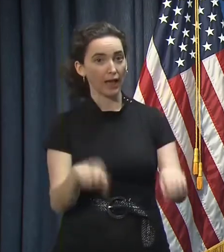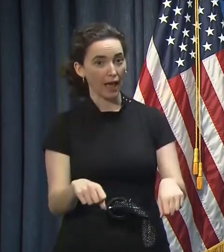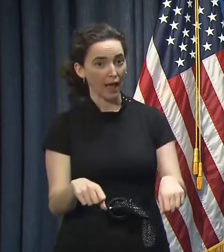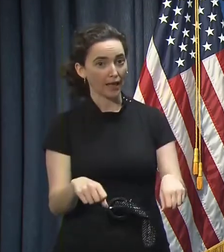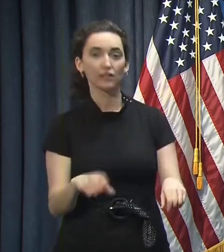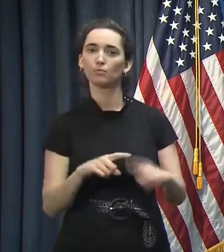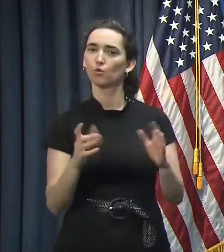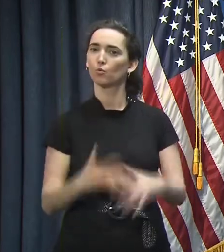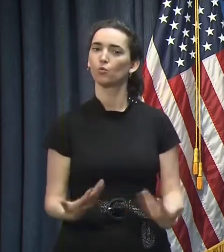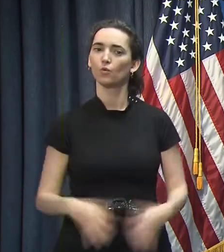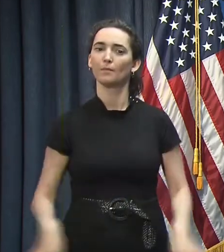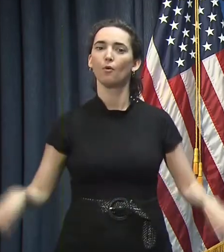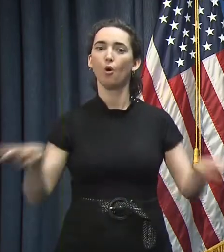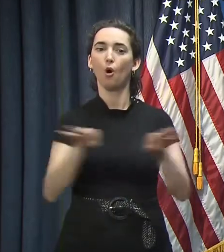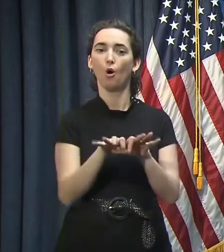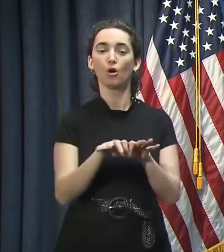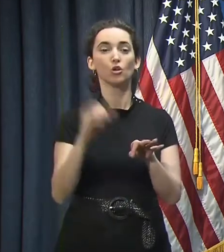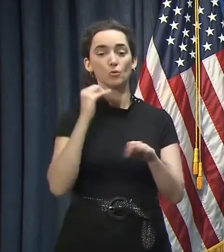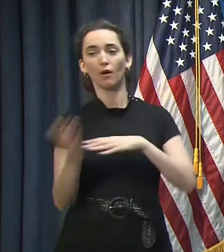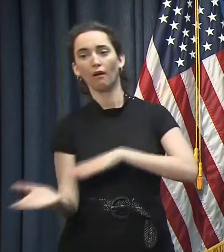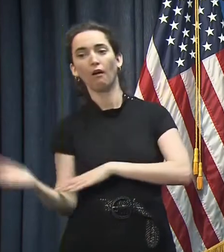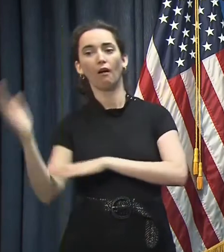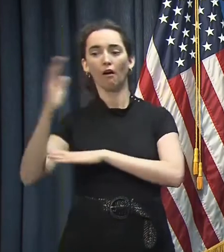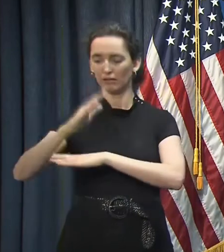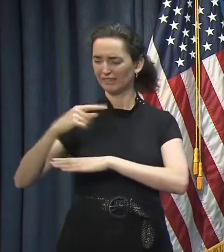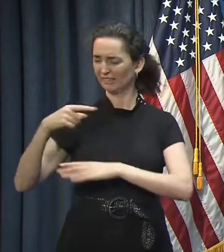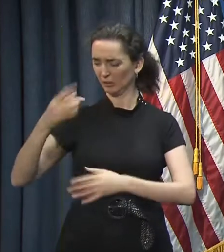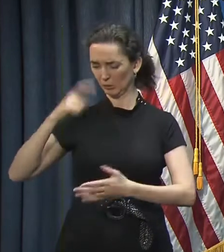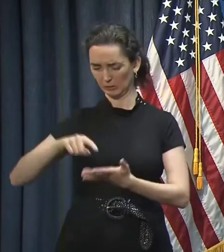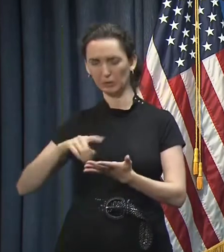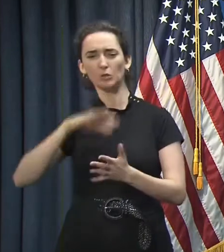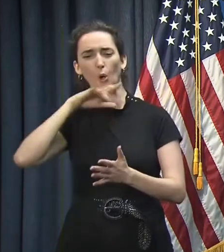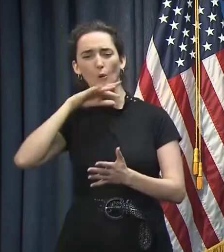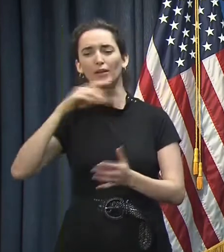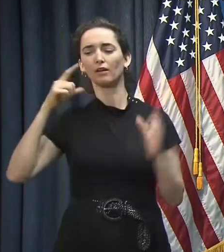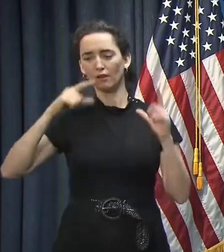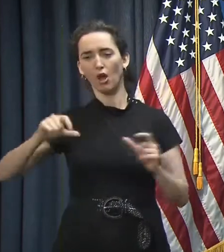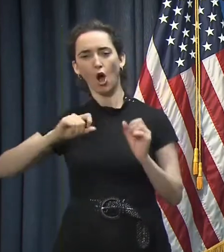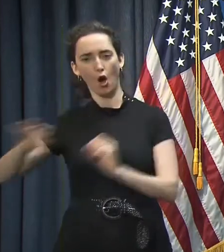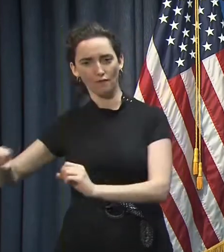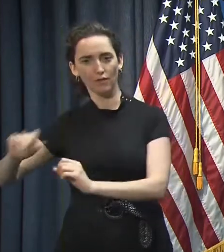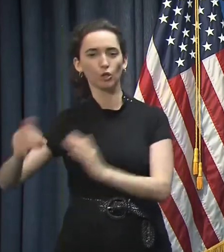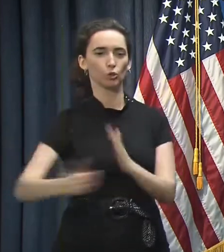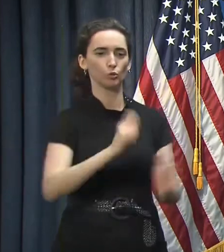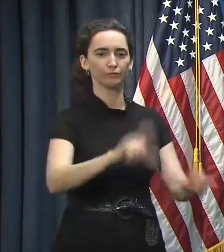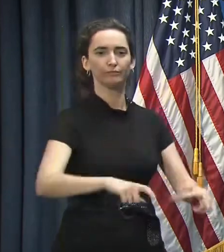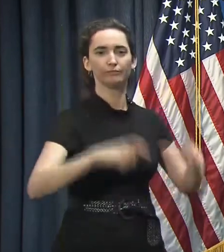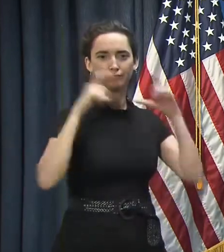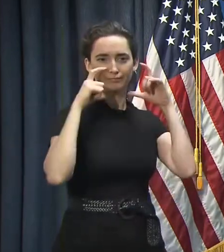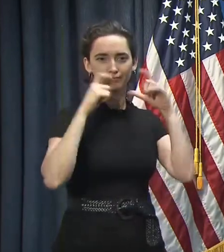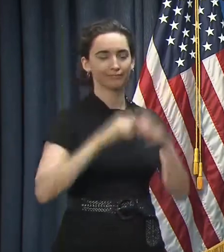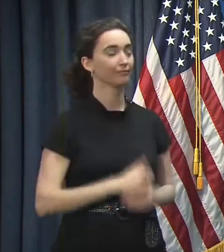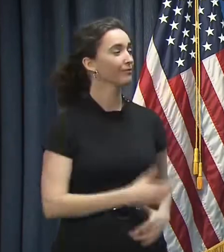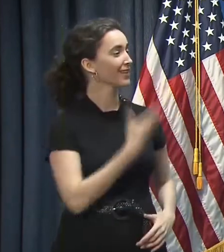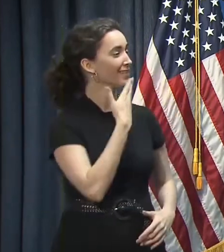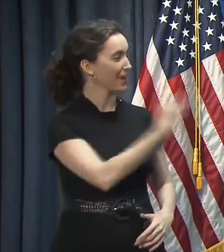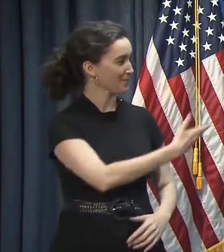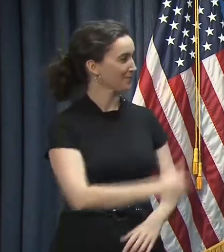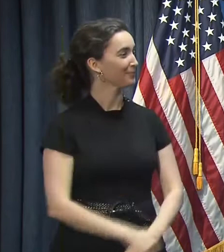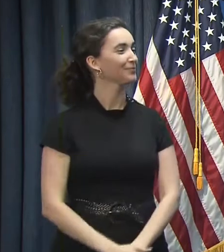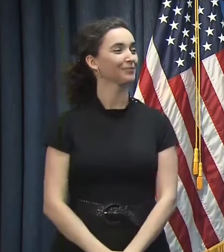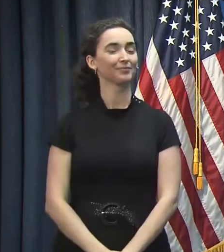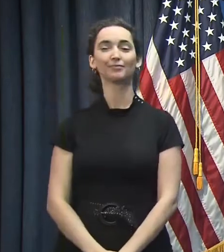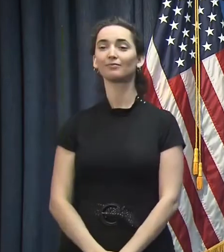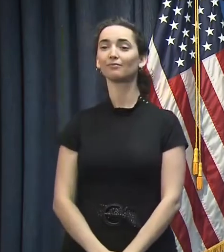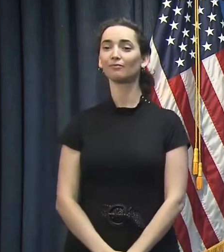that's going to be pretty critical. And if they get dirty during the day, you need to take it off and put on another mask. So those of